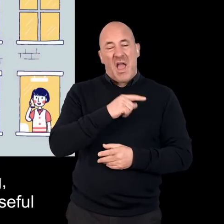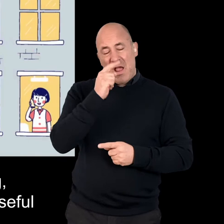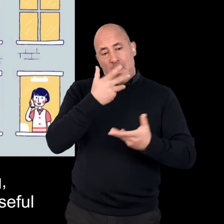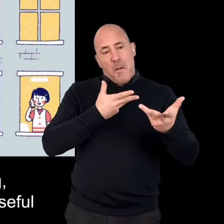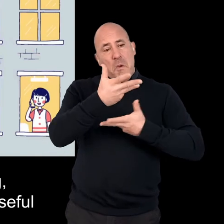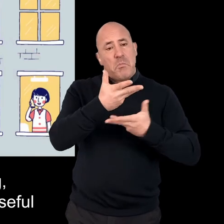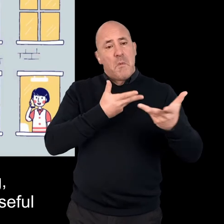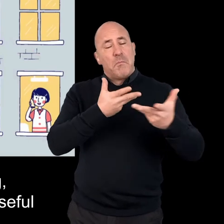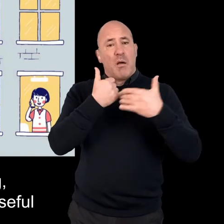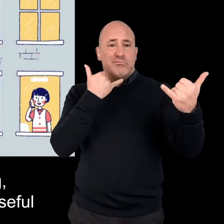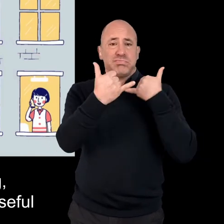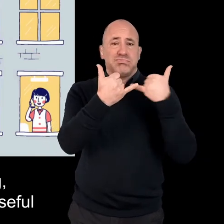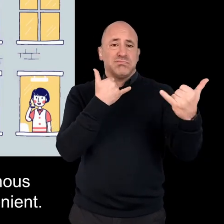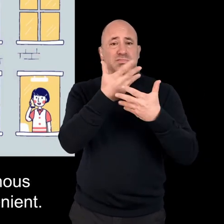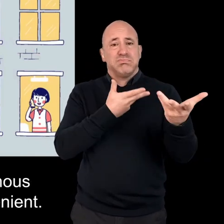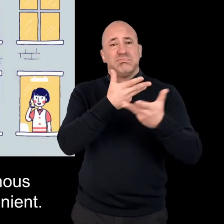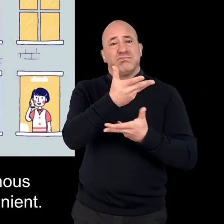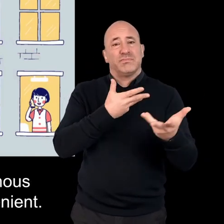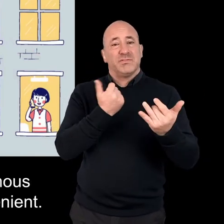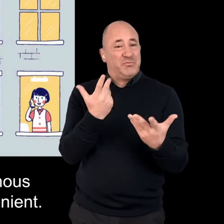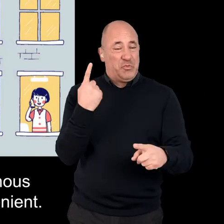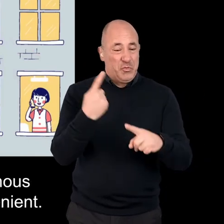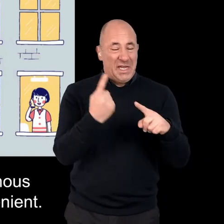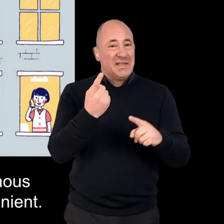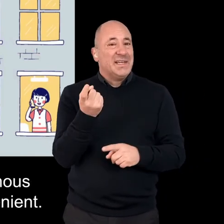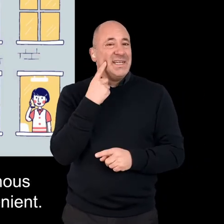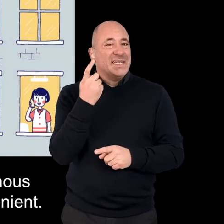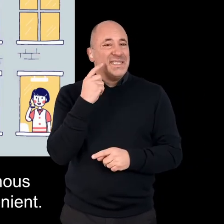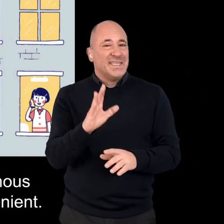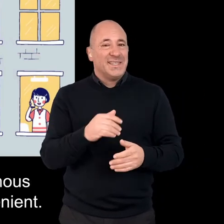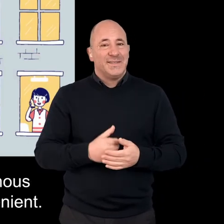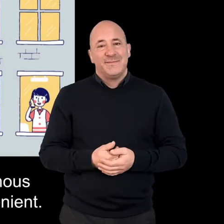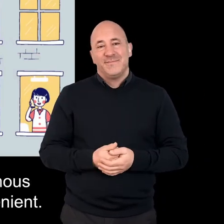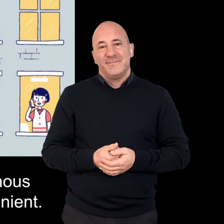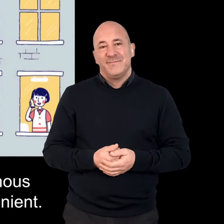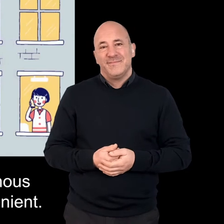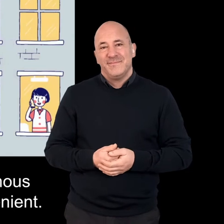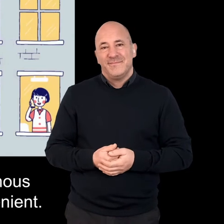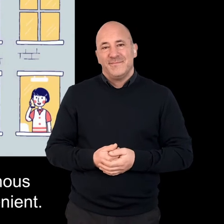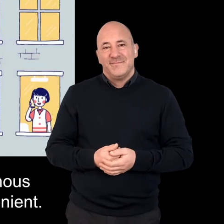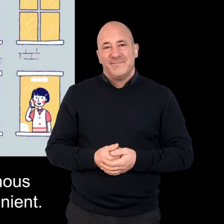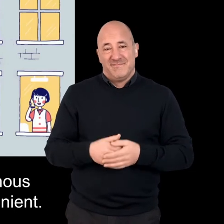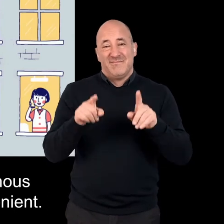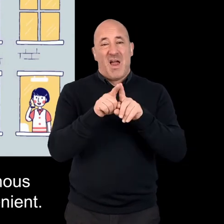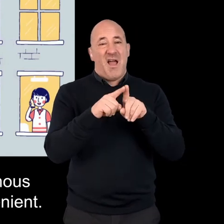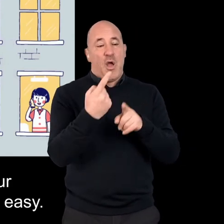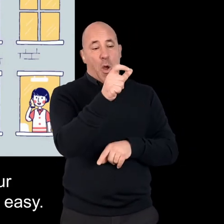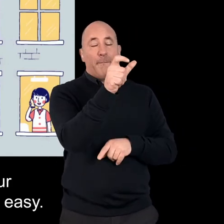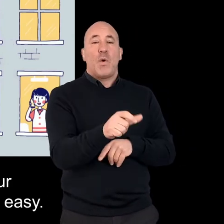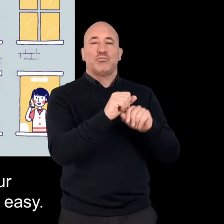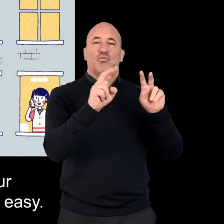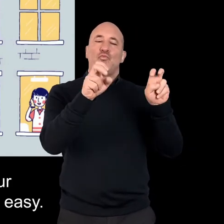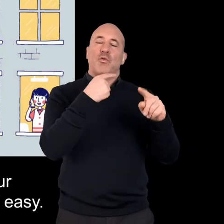phone call useful as they allow for a more synchronous dialogue and it's quick and convenient.